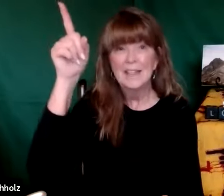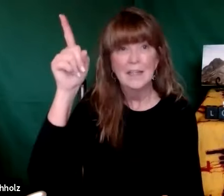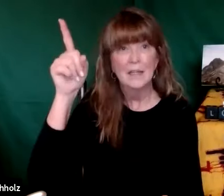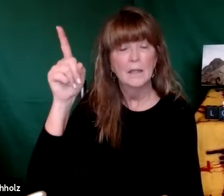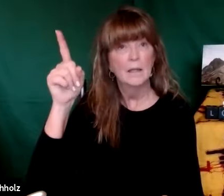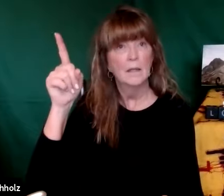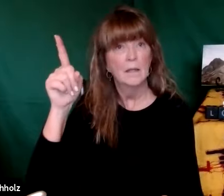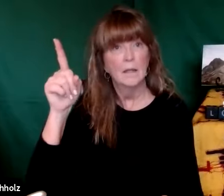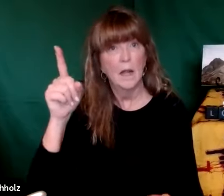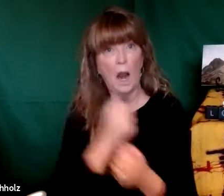you and created me